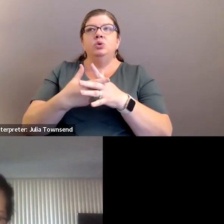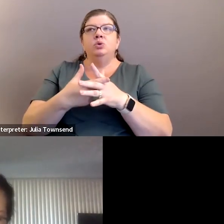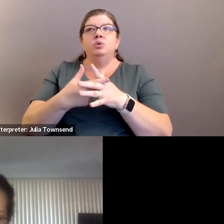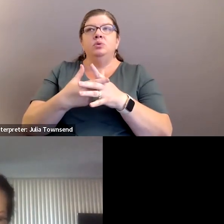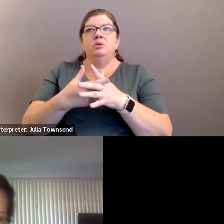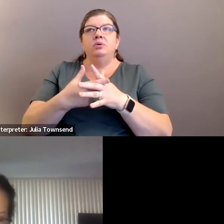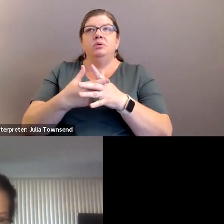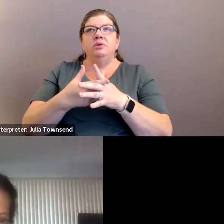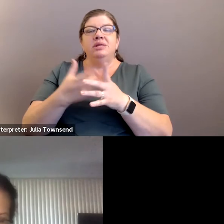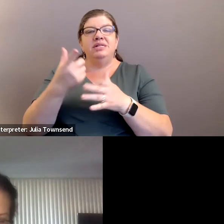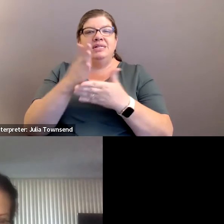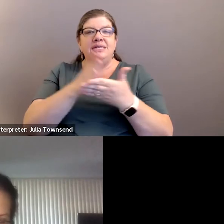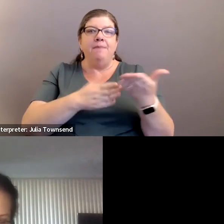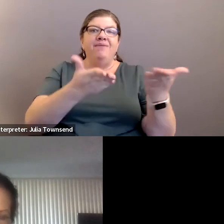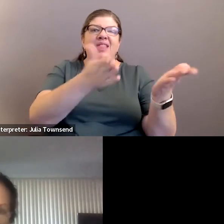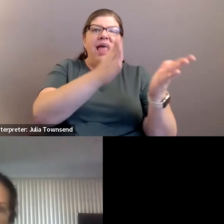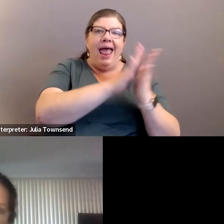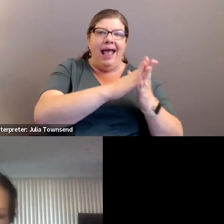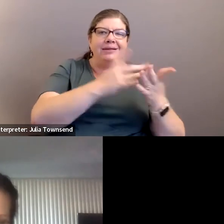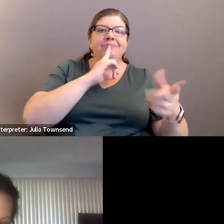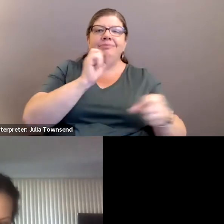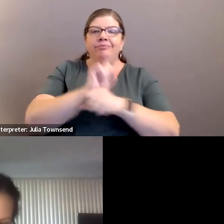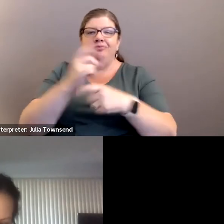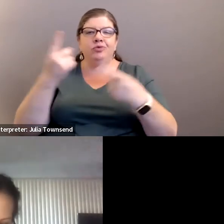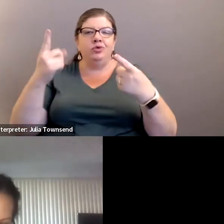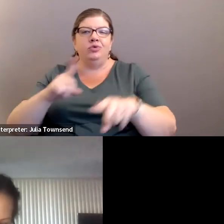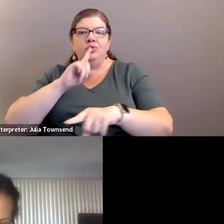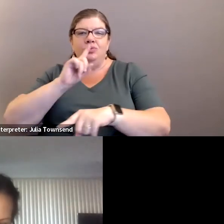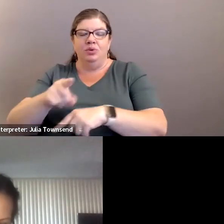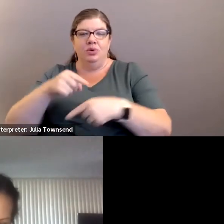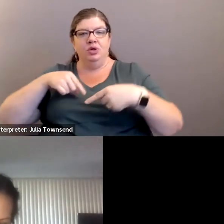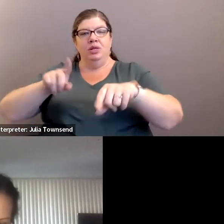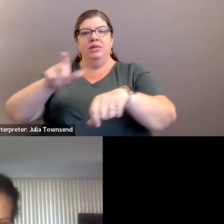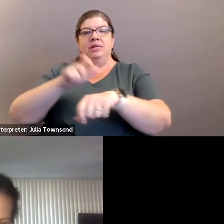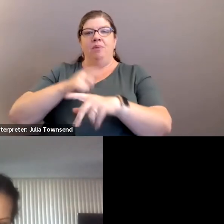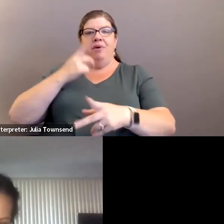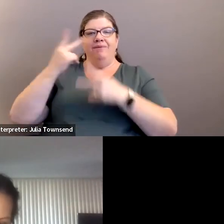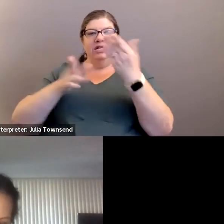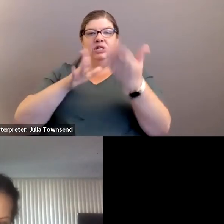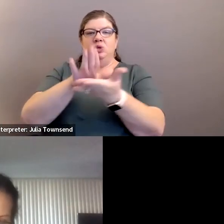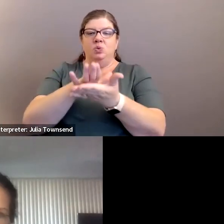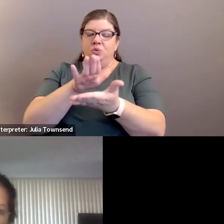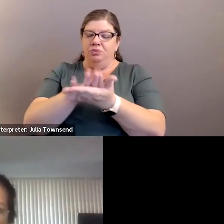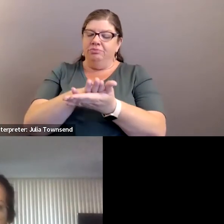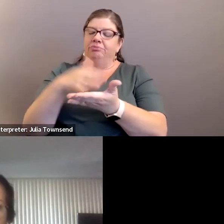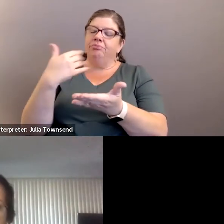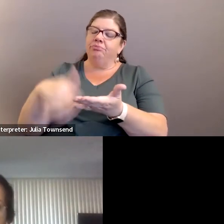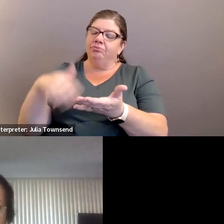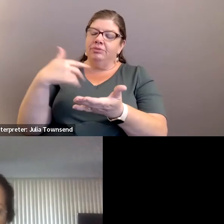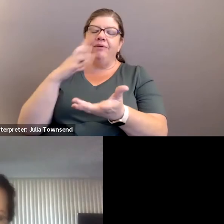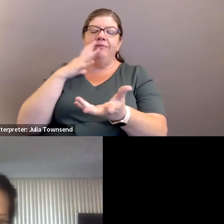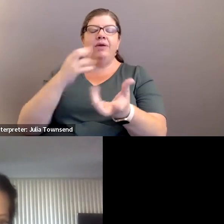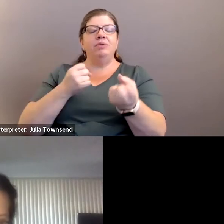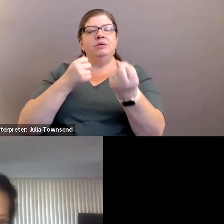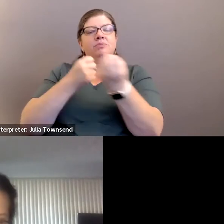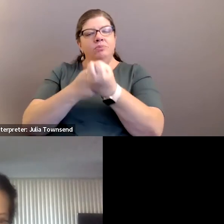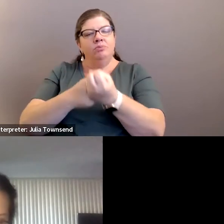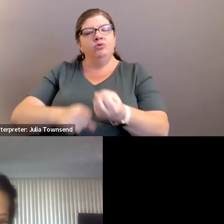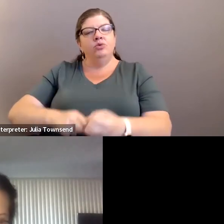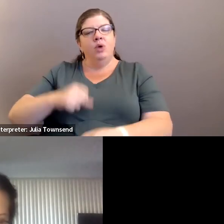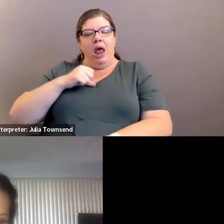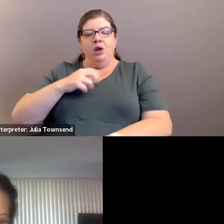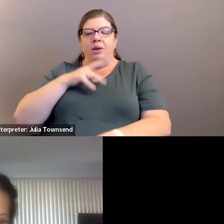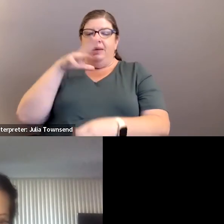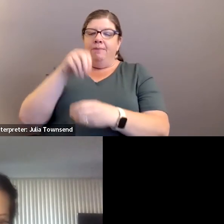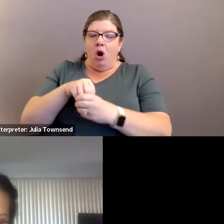those asks come true with what they asked throughout the time that we were visiting the school so i am very much in support of this very proud to have